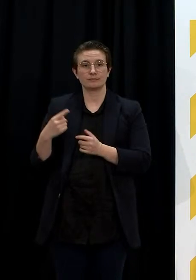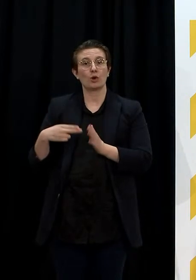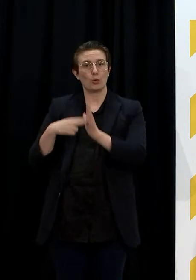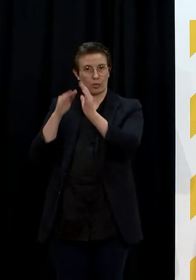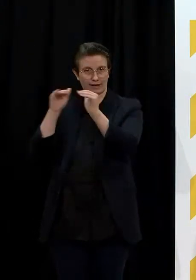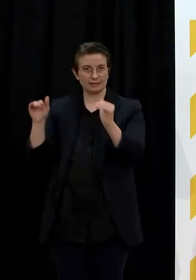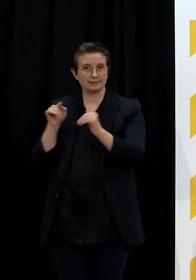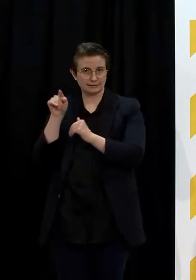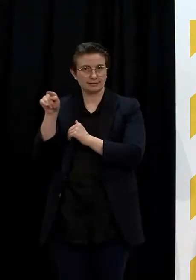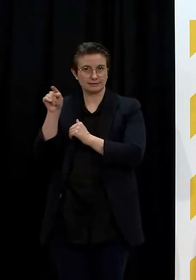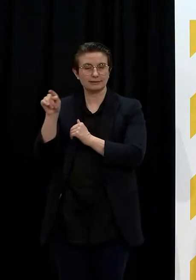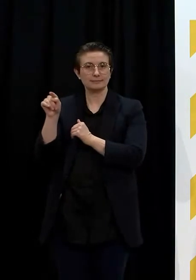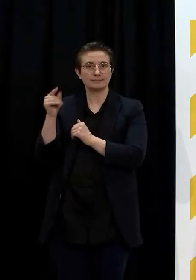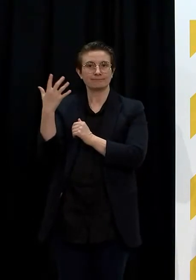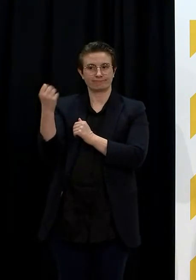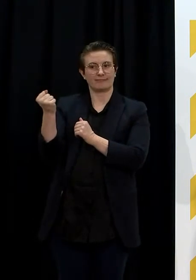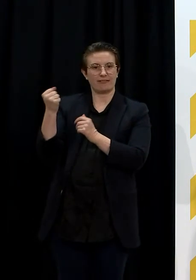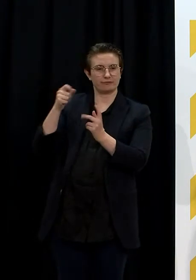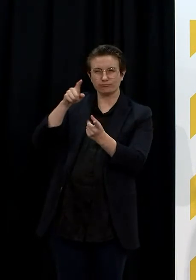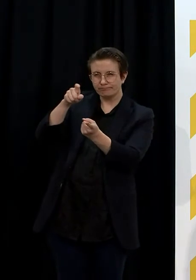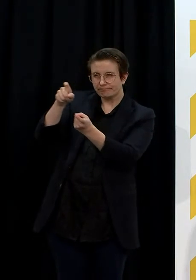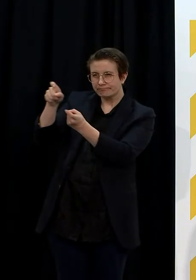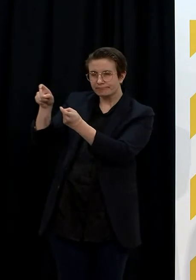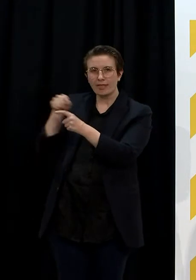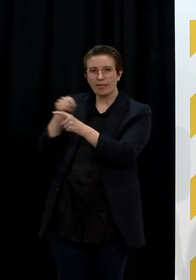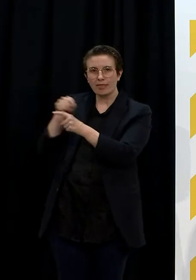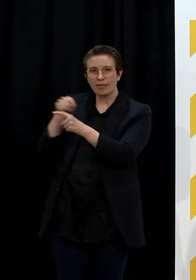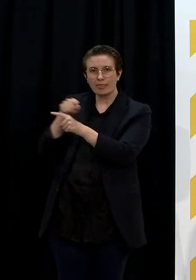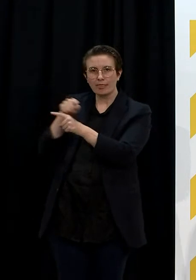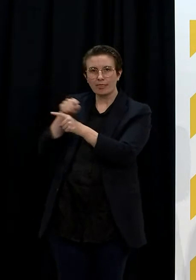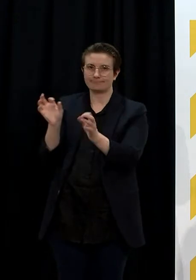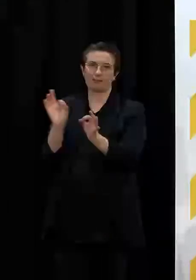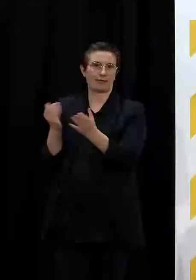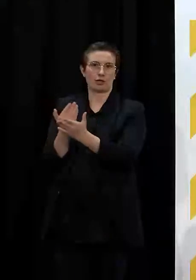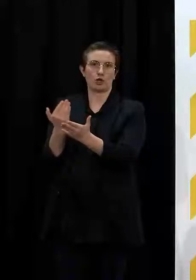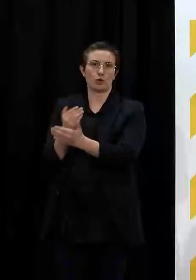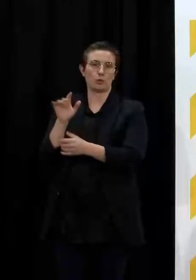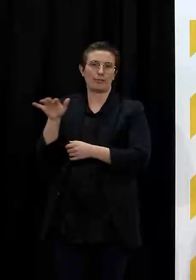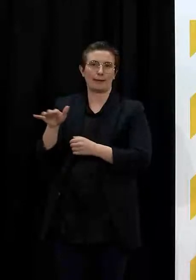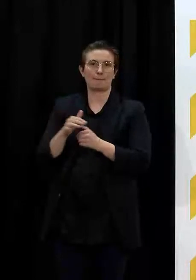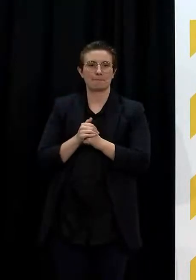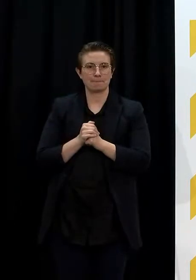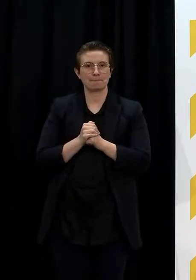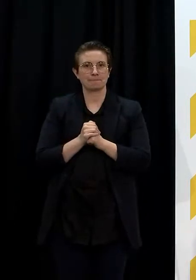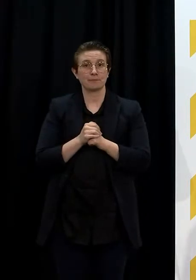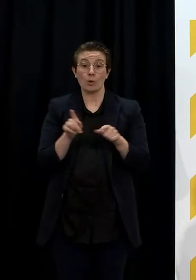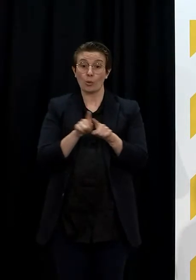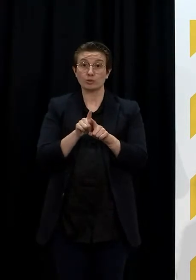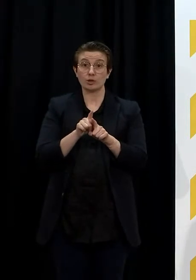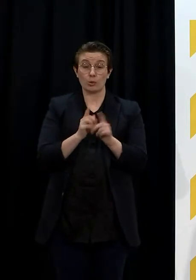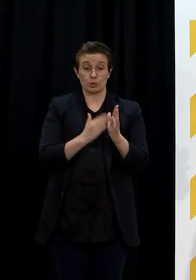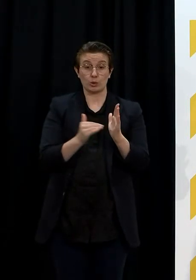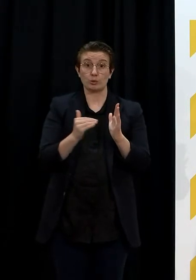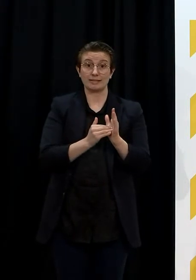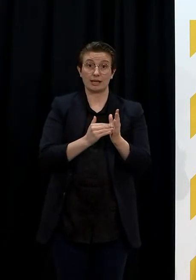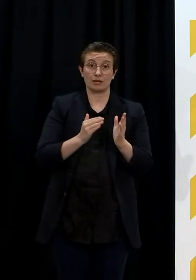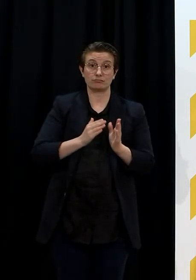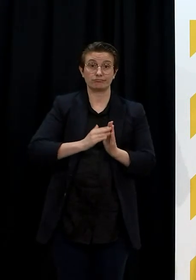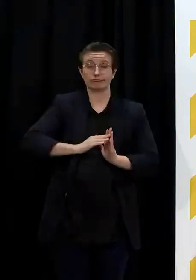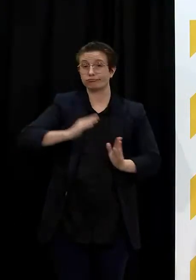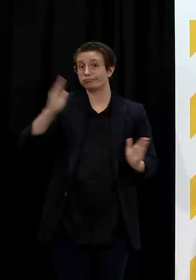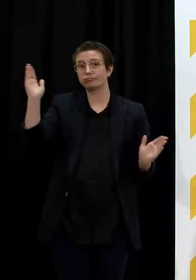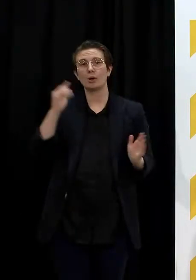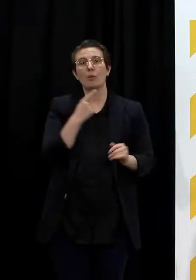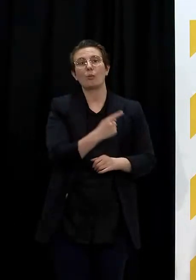,000 in population. So far, wastewater testing has been undertaken in 148 places across